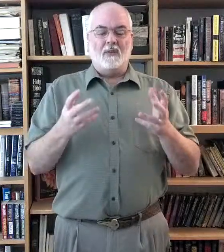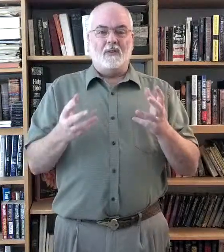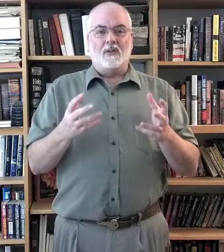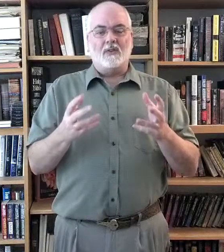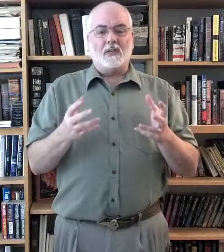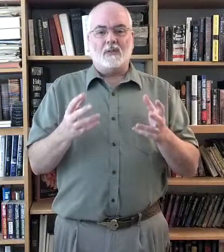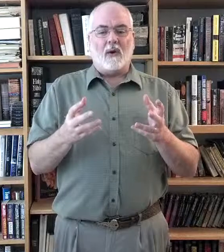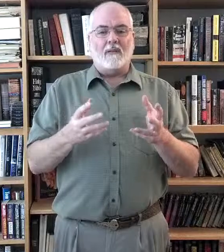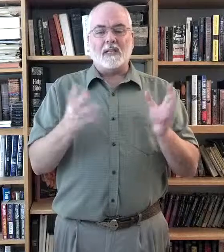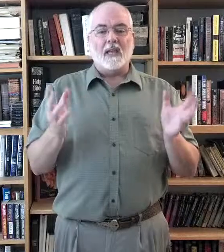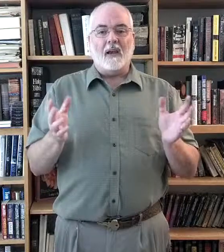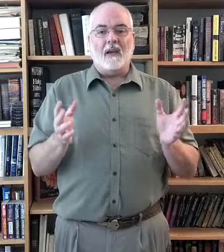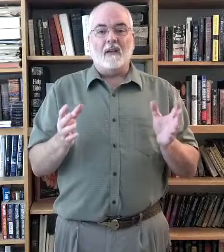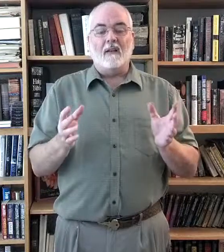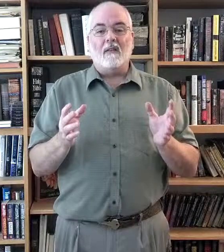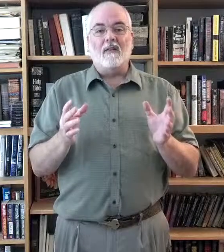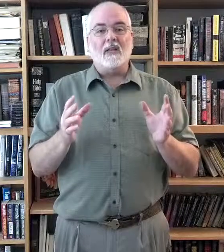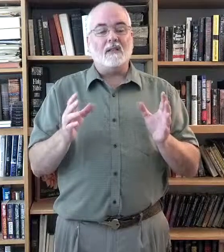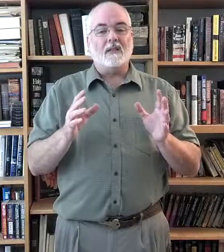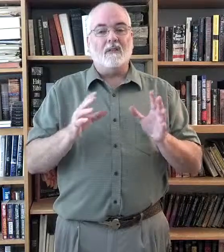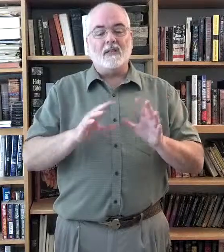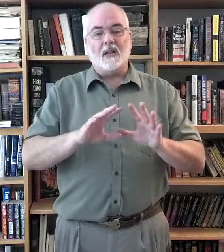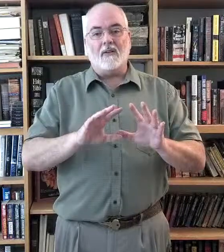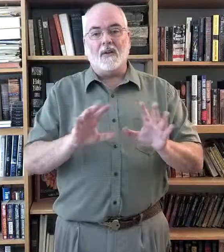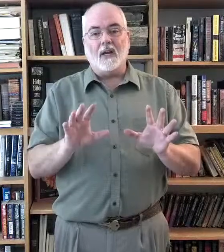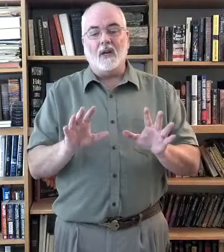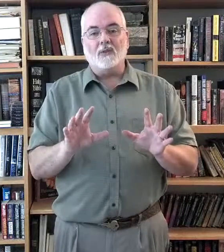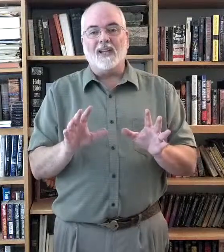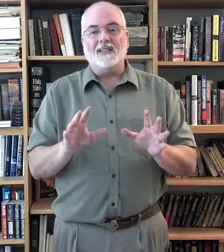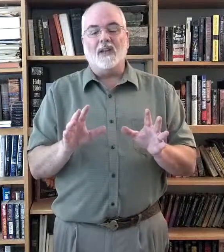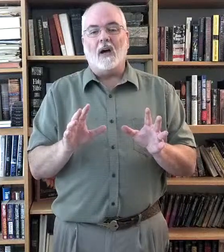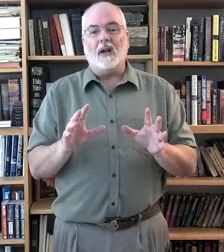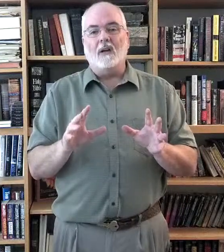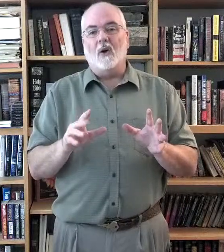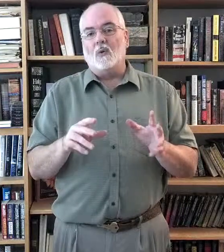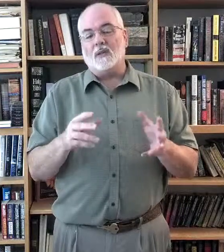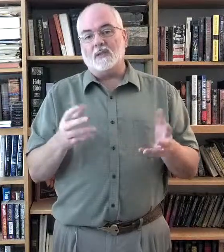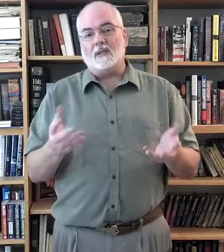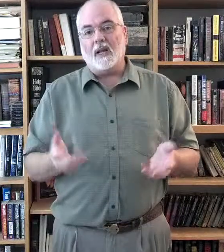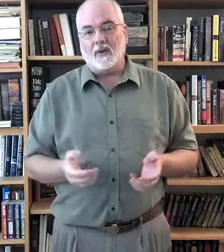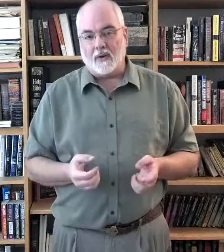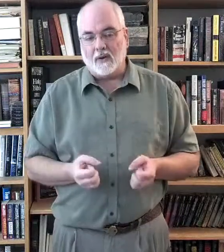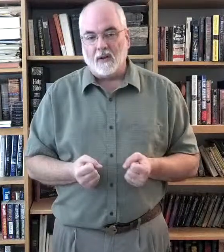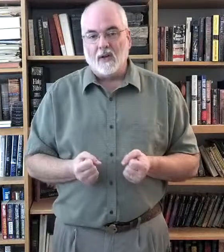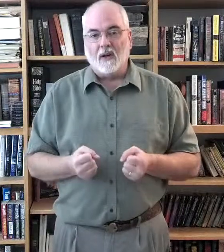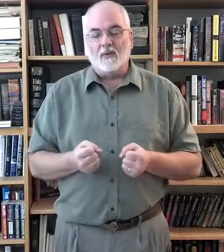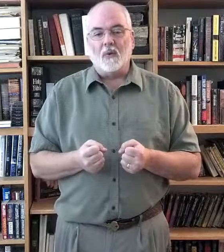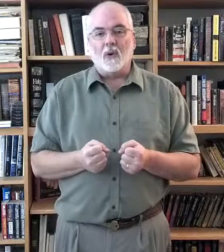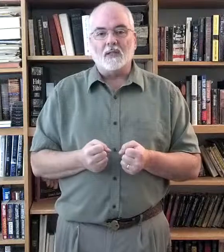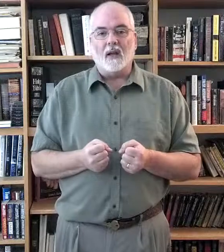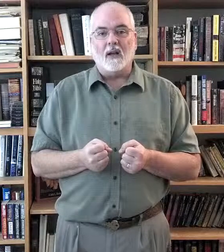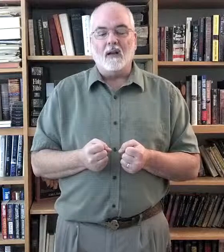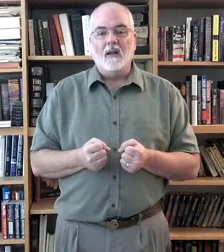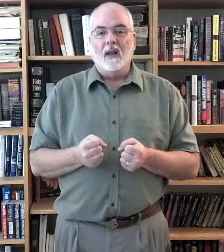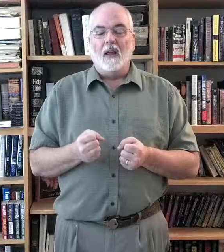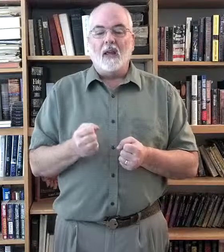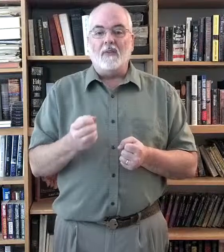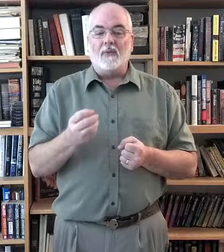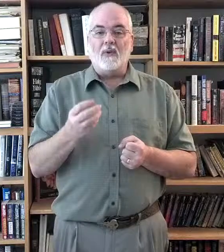Just so I've said it, this set of videos is not a golden standard for signing. If your